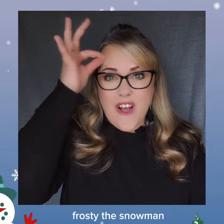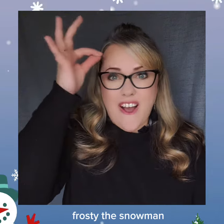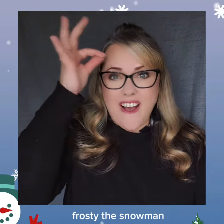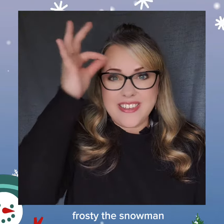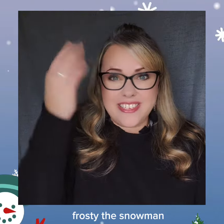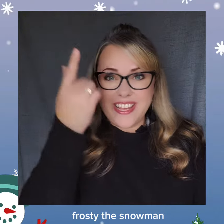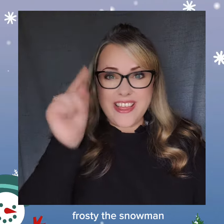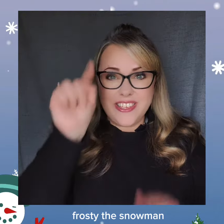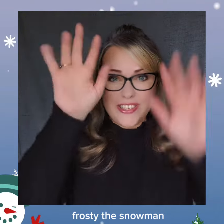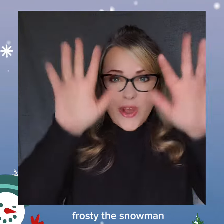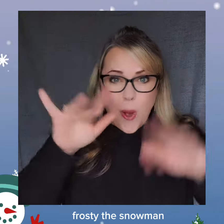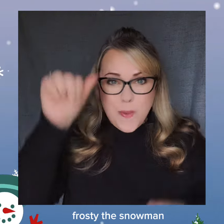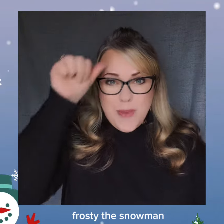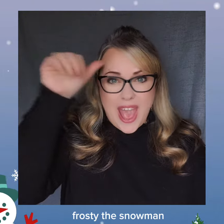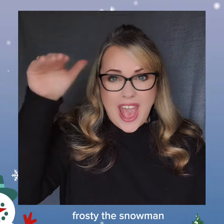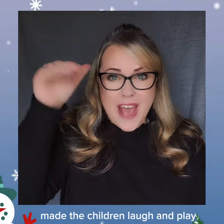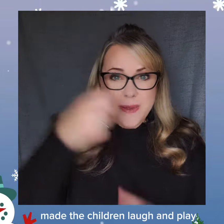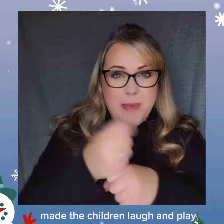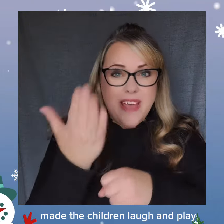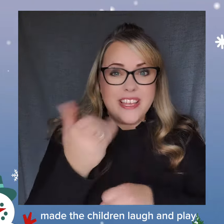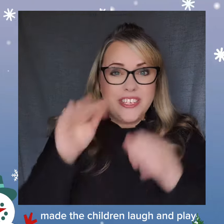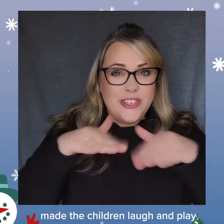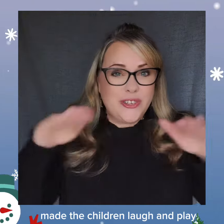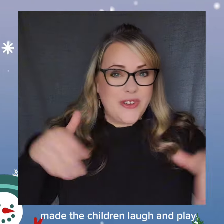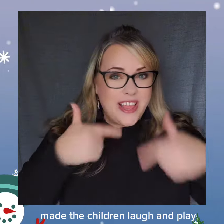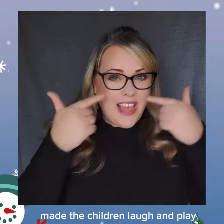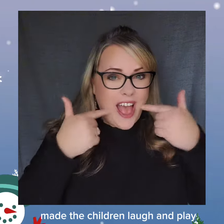Frosty the Snowman